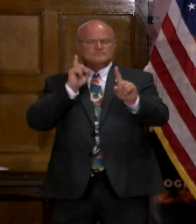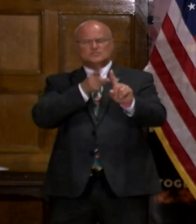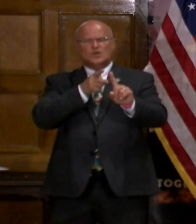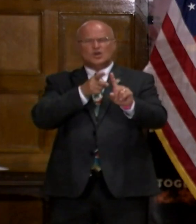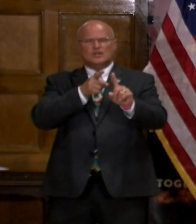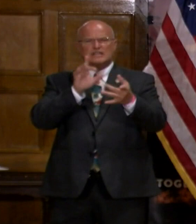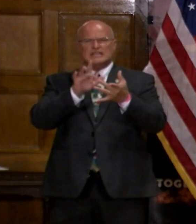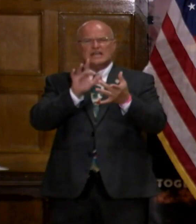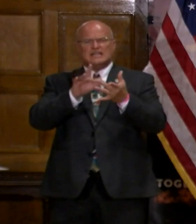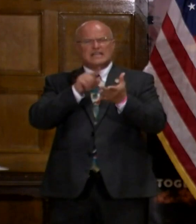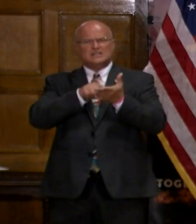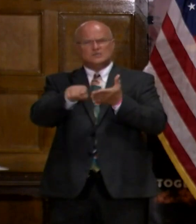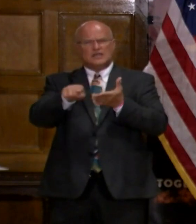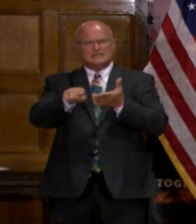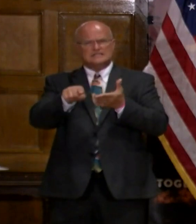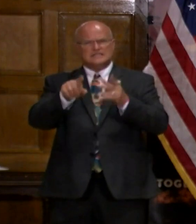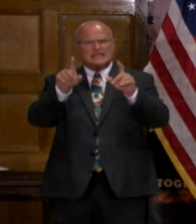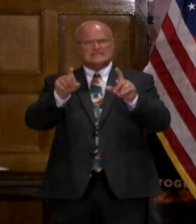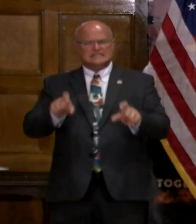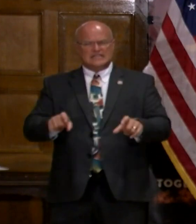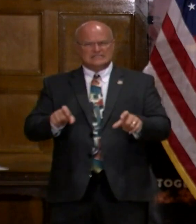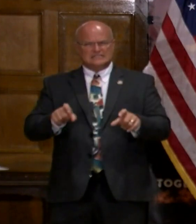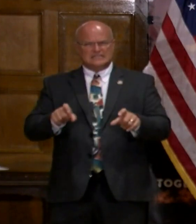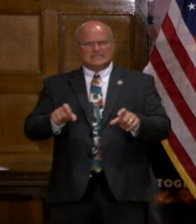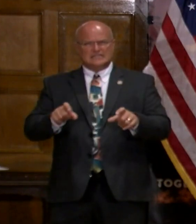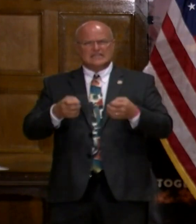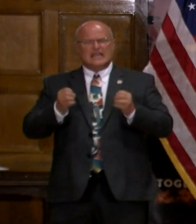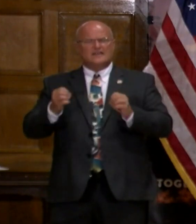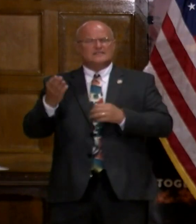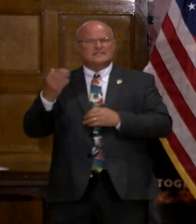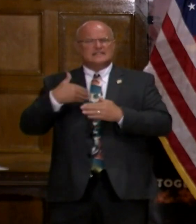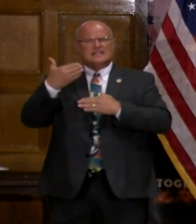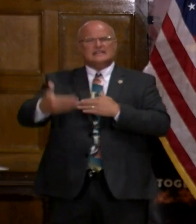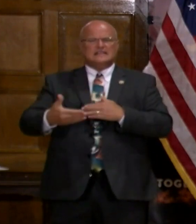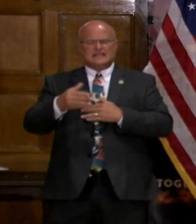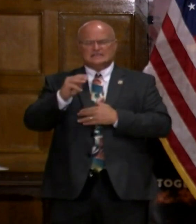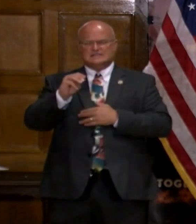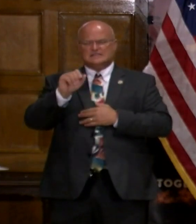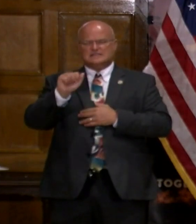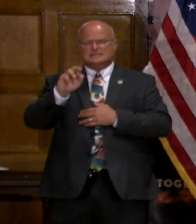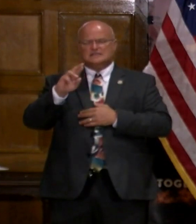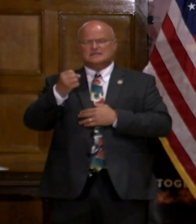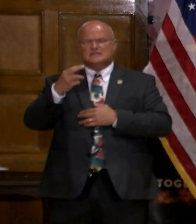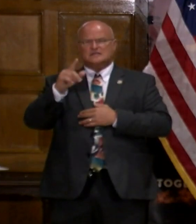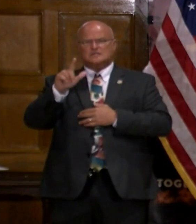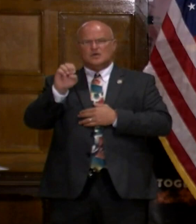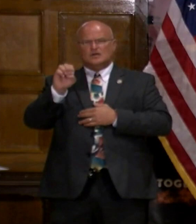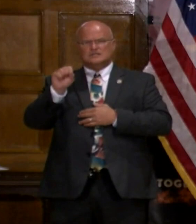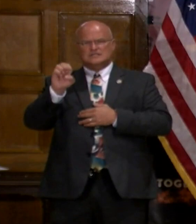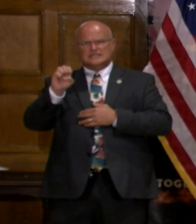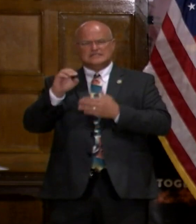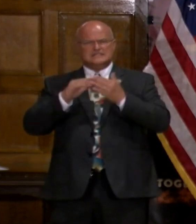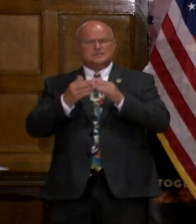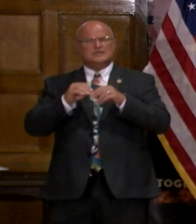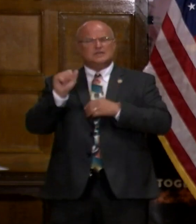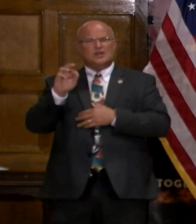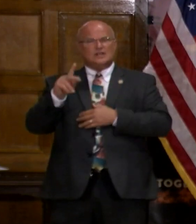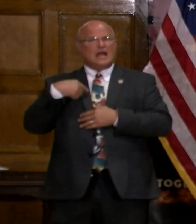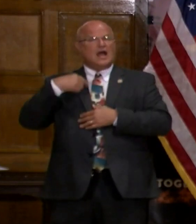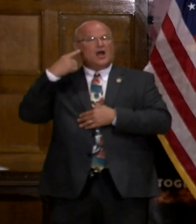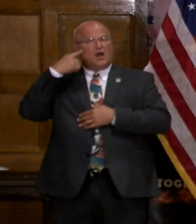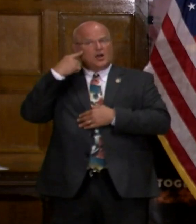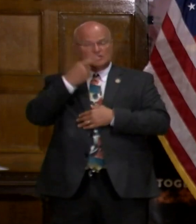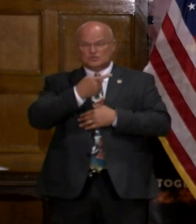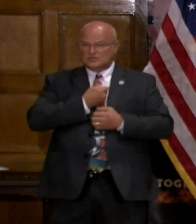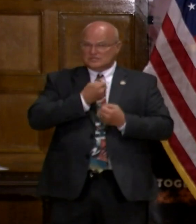contact tracing and testing efforts in the Latinx and Marshallese communities in Arkansas. I'd heard that